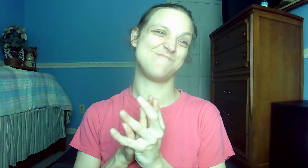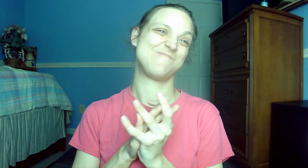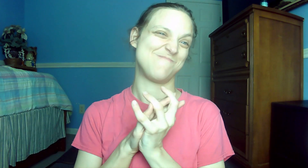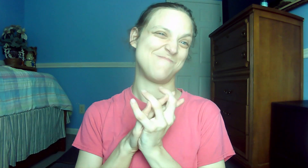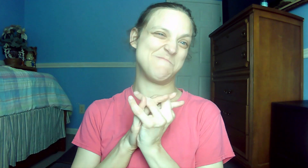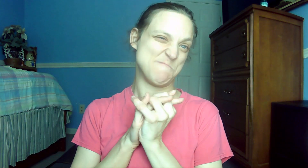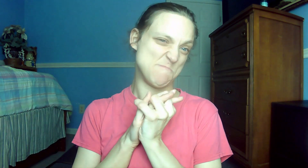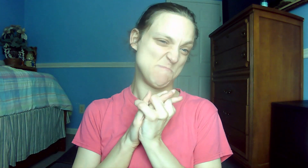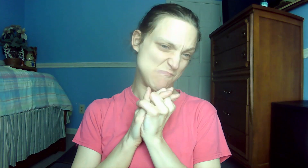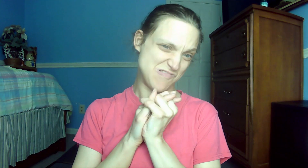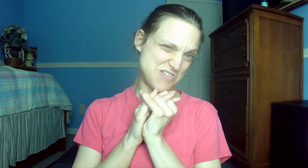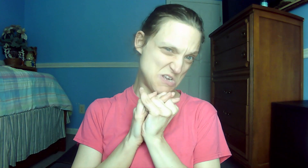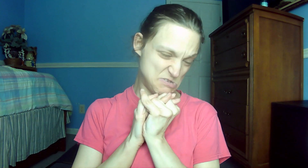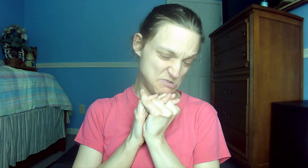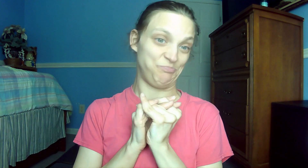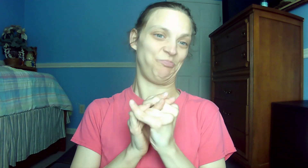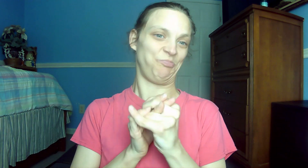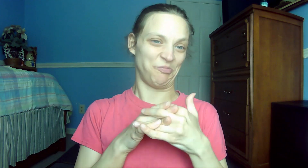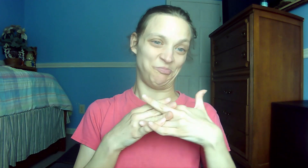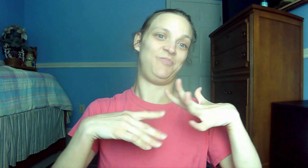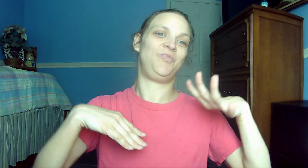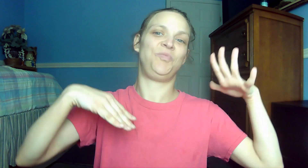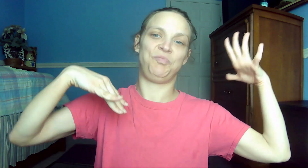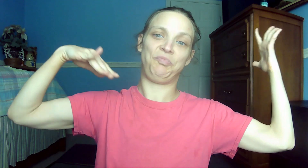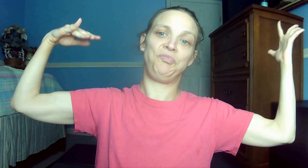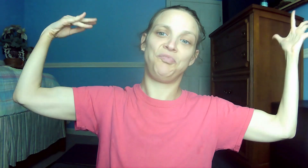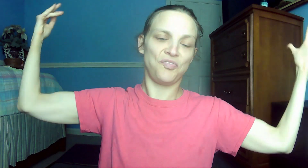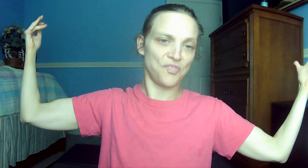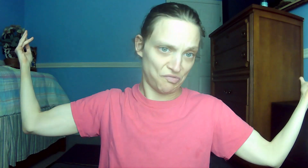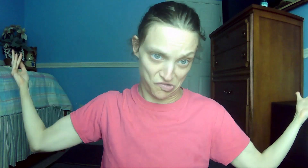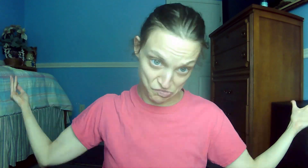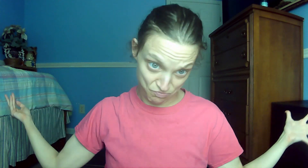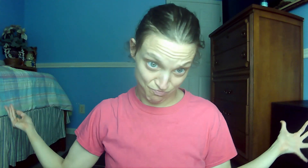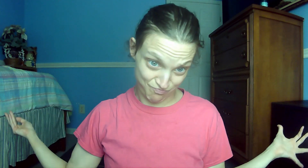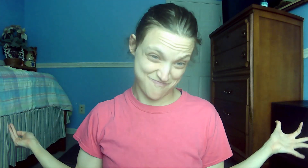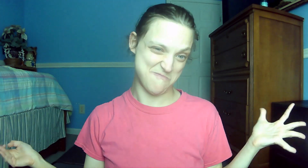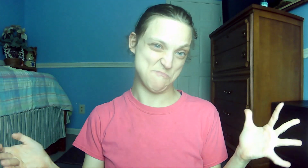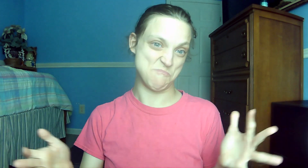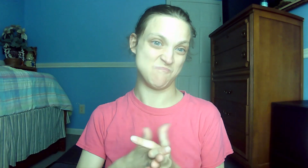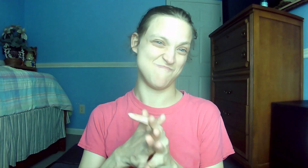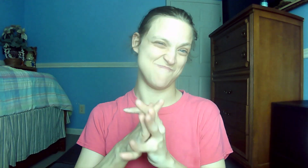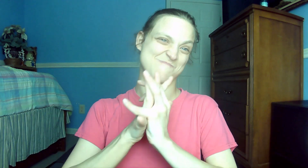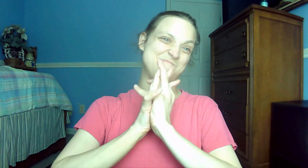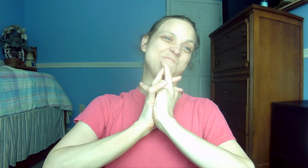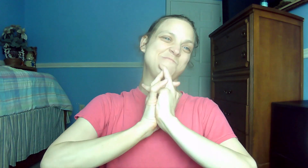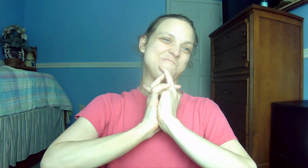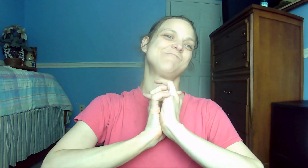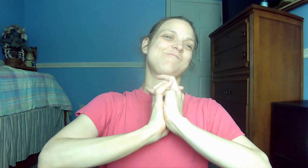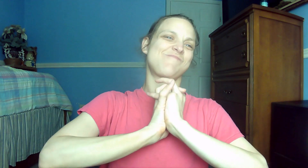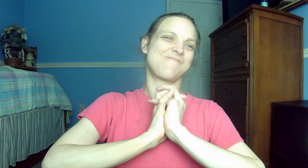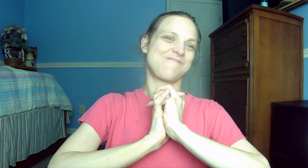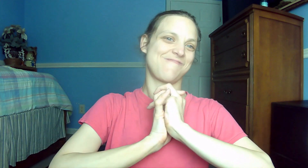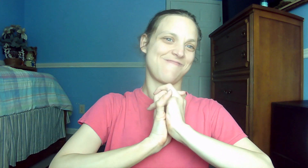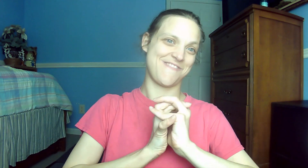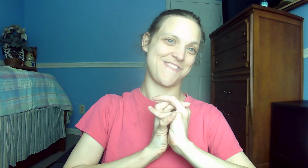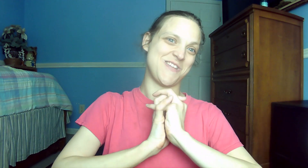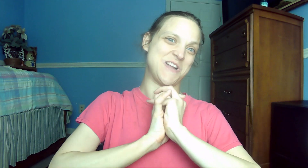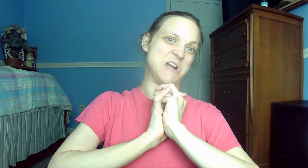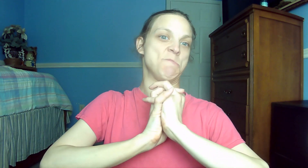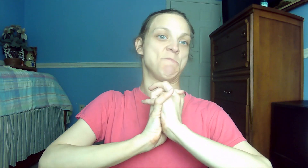Hebrews 11.6 And without faith it is impossible to please God, because anyone who comes to him must believe that he exists,